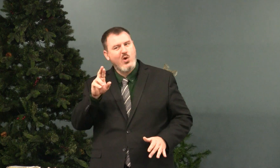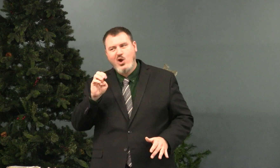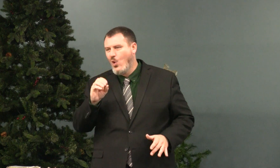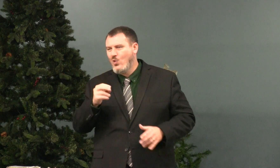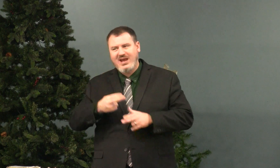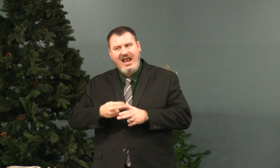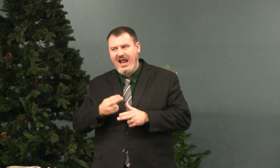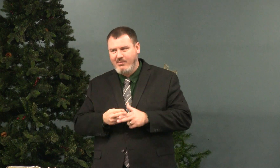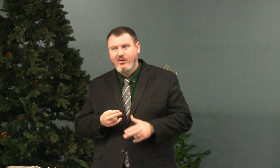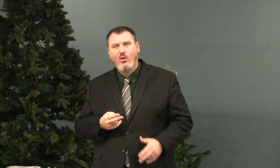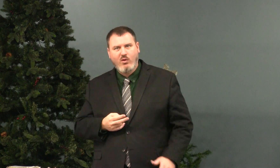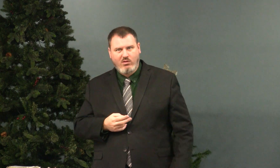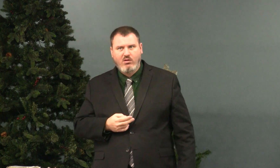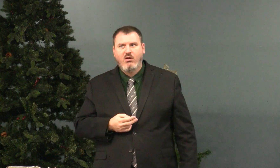But they weren't Oreo brand.